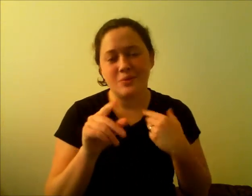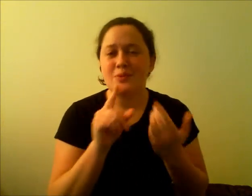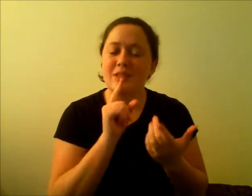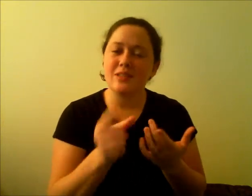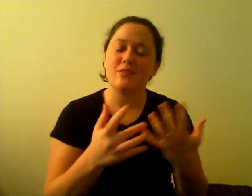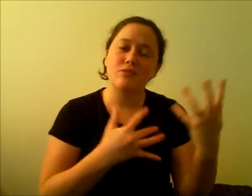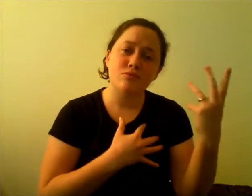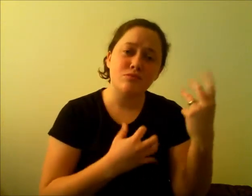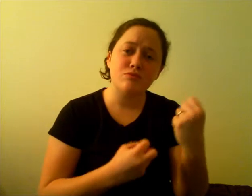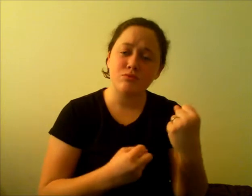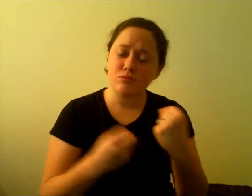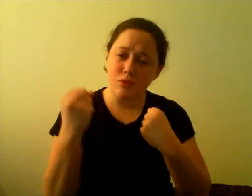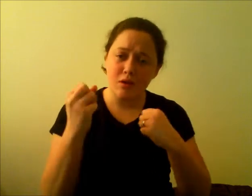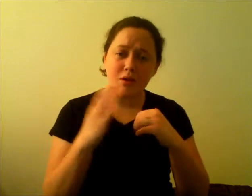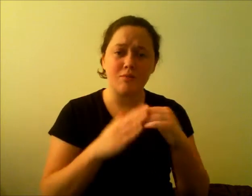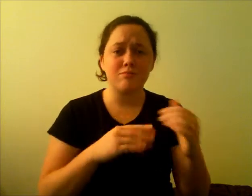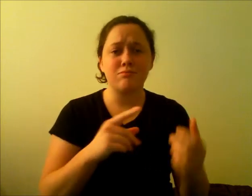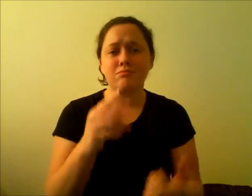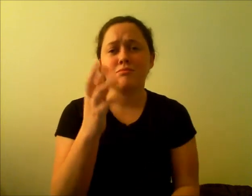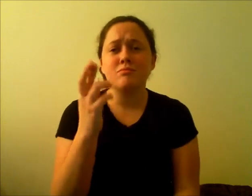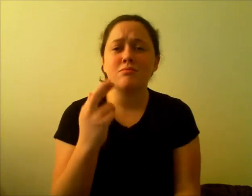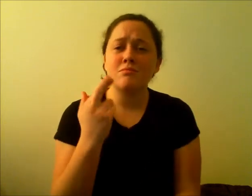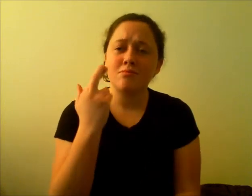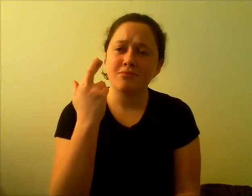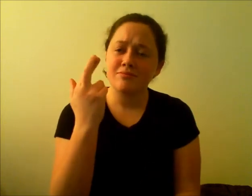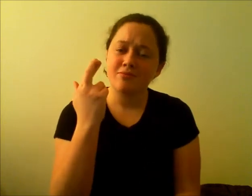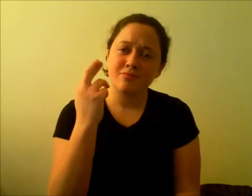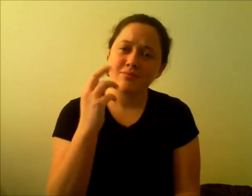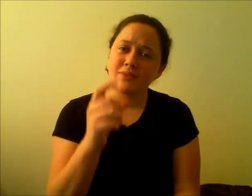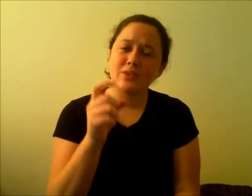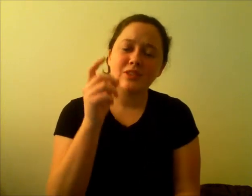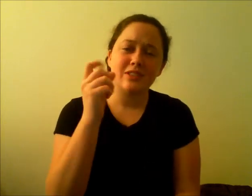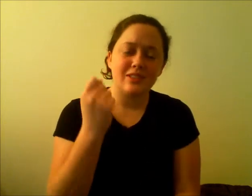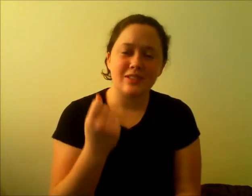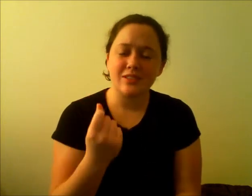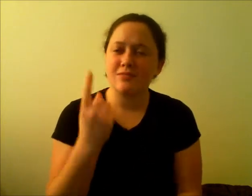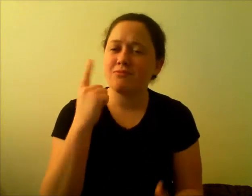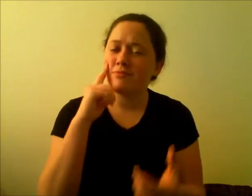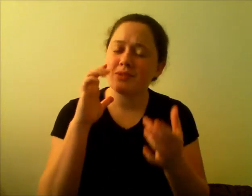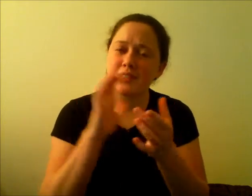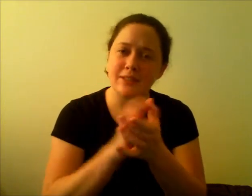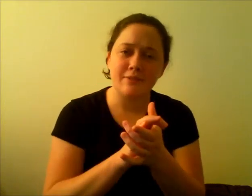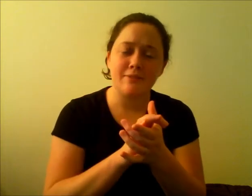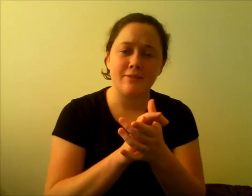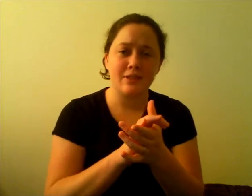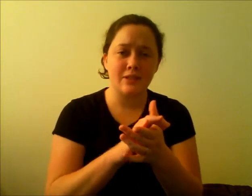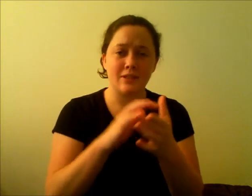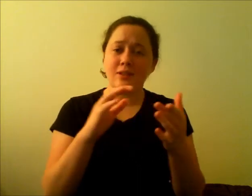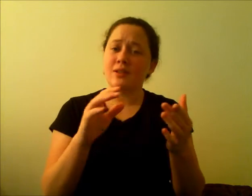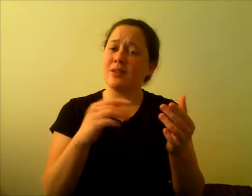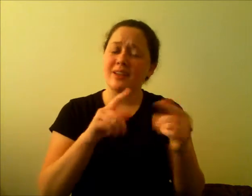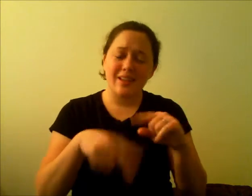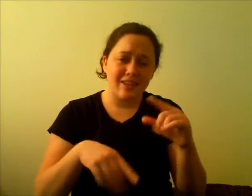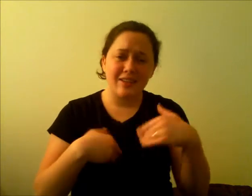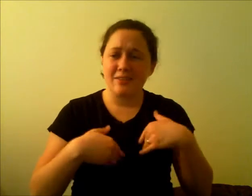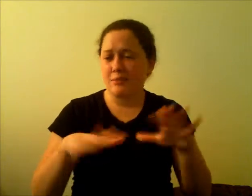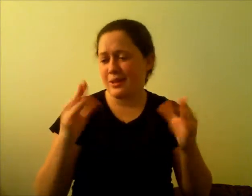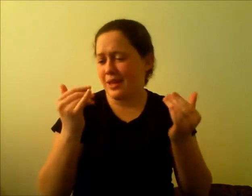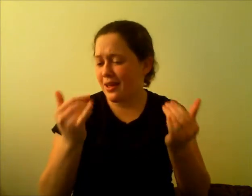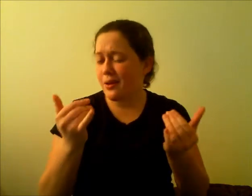you're stronger Stronger than you know Don't you give up now